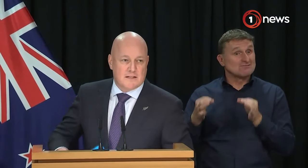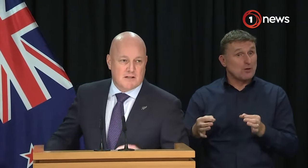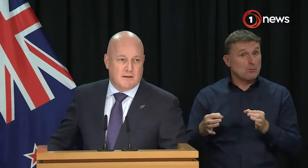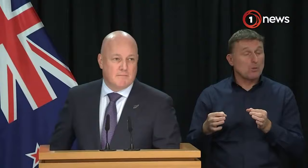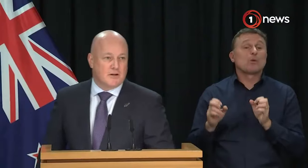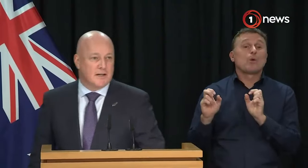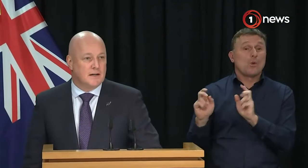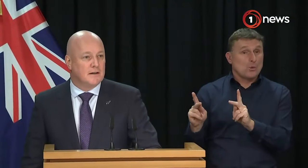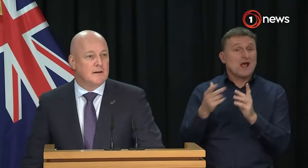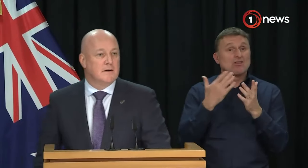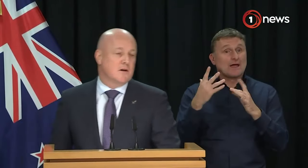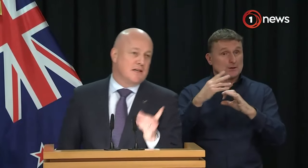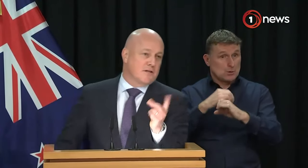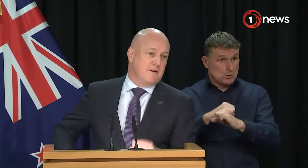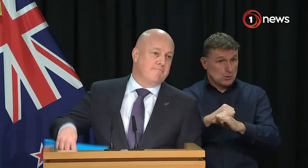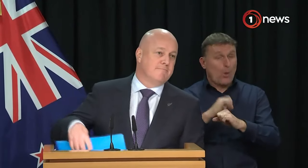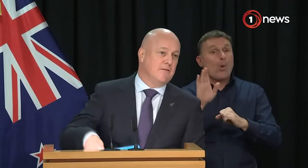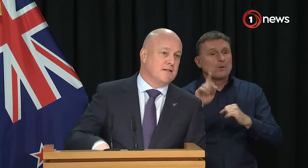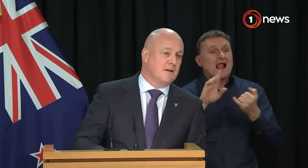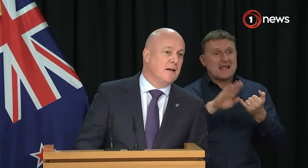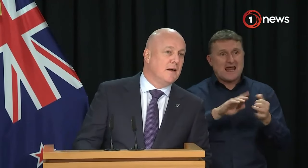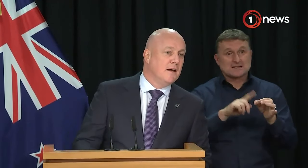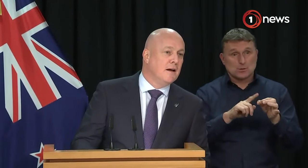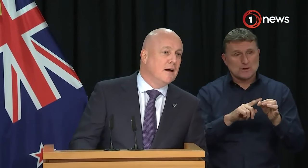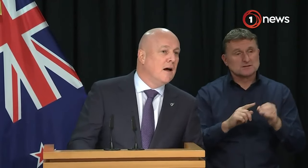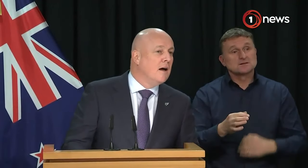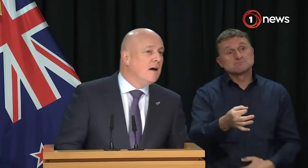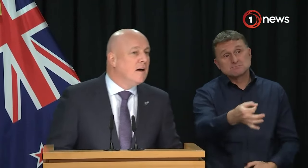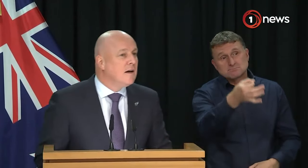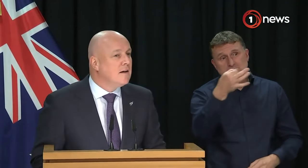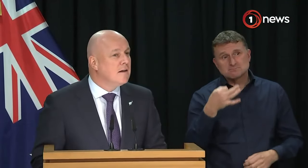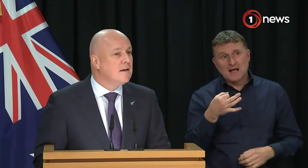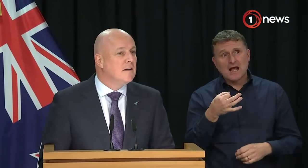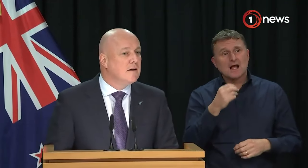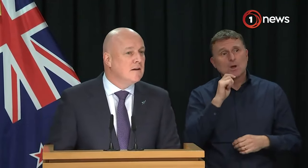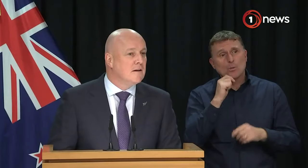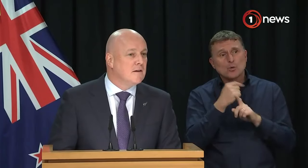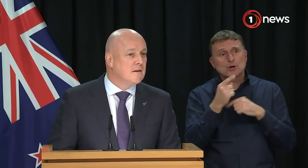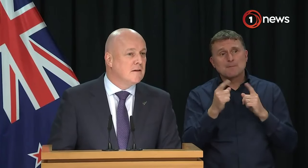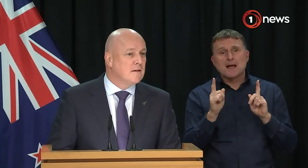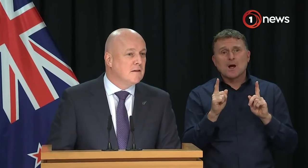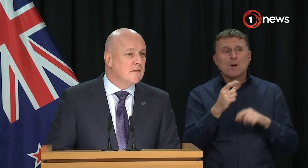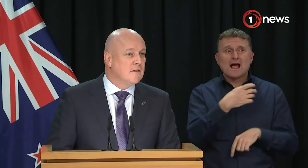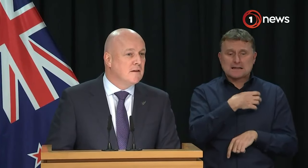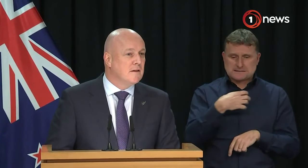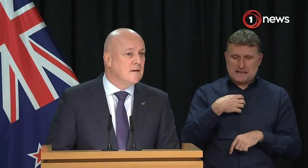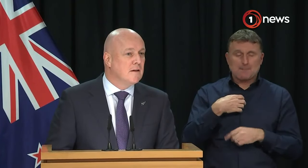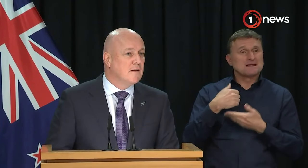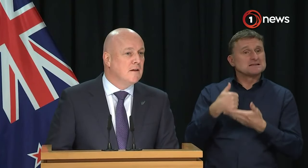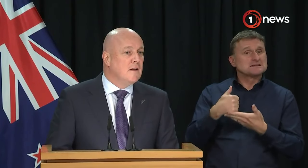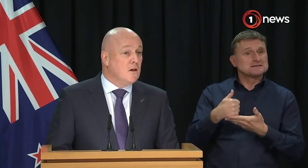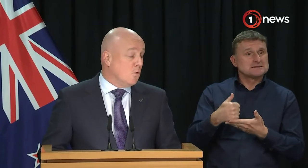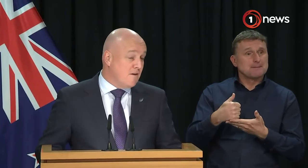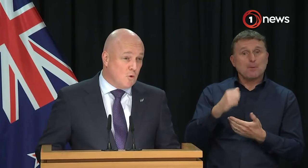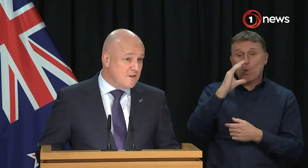Okay. Thanks so much, team. Appreciate it. Sorry, last question, mate. Will provide an update on whether the government will continue to support just some of your ideas, especially